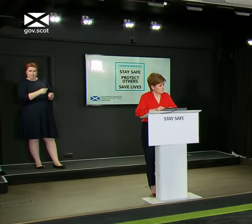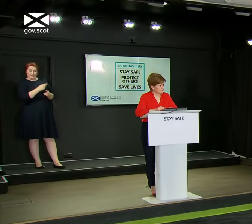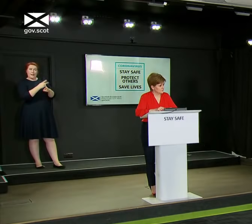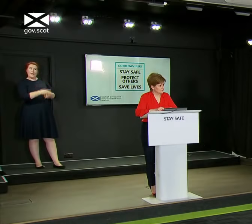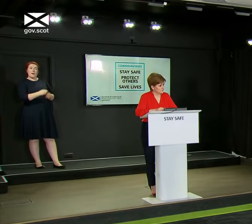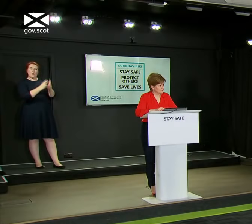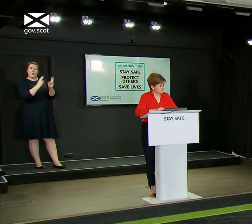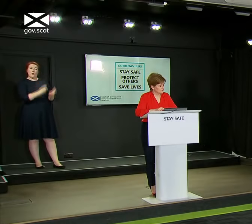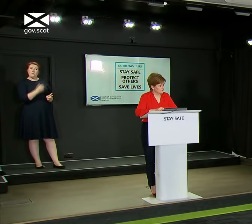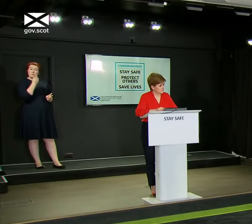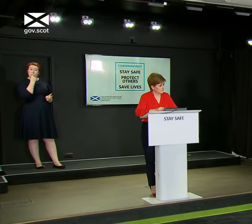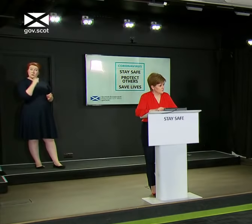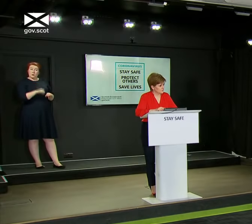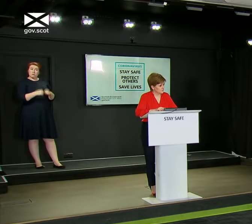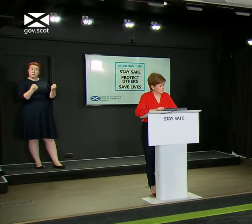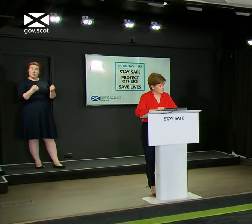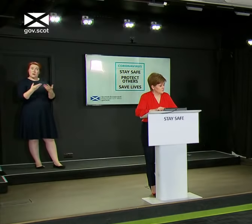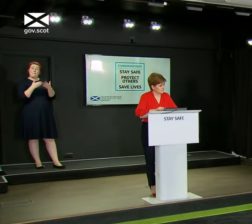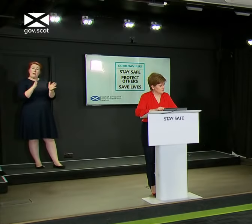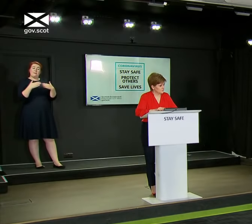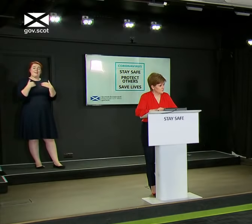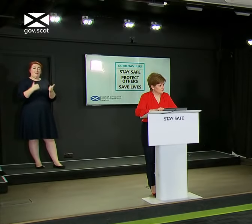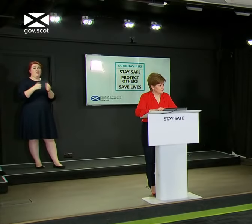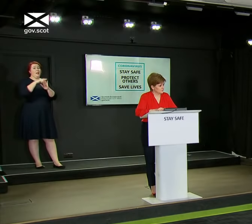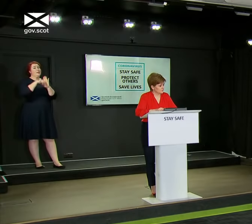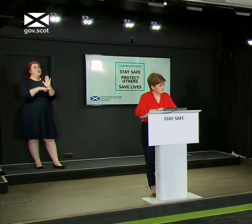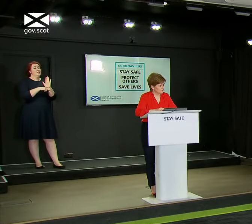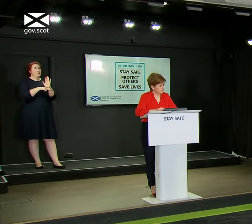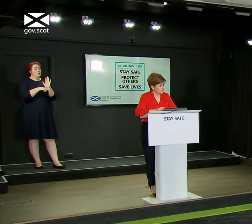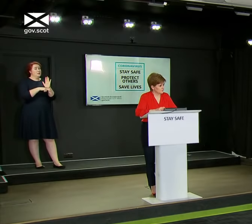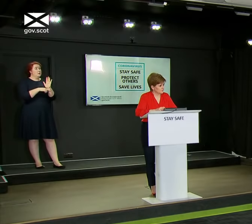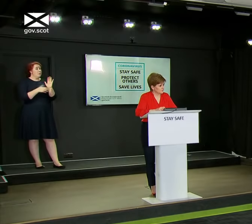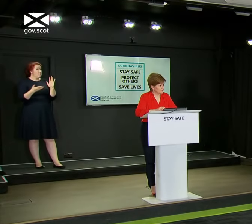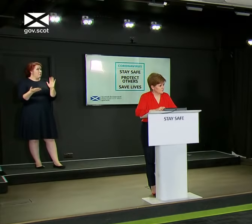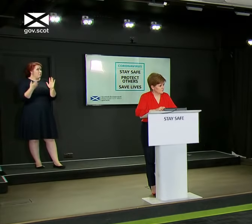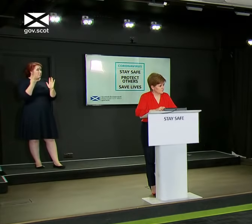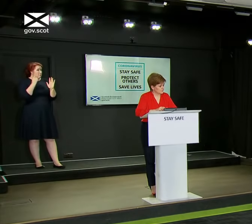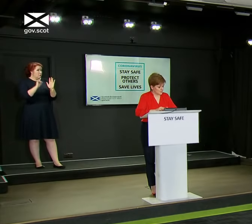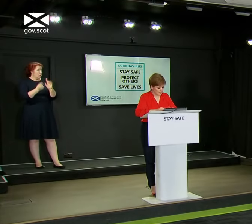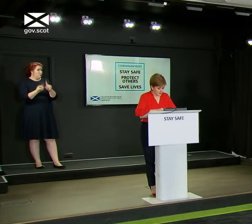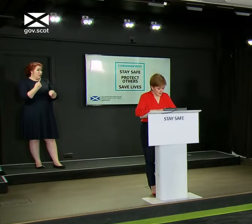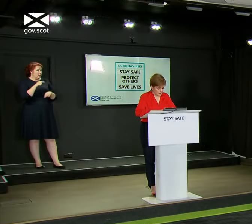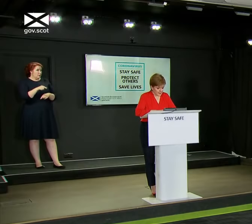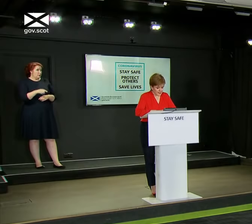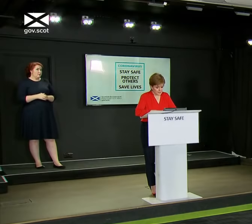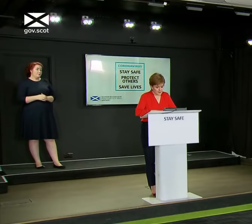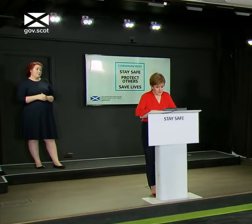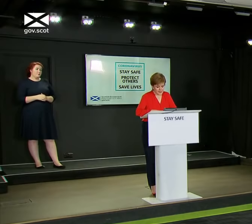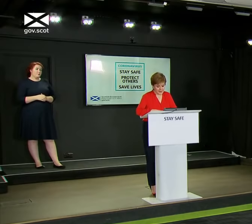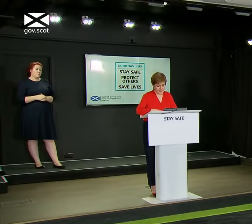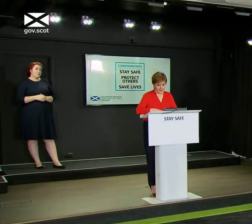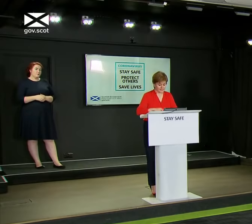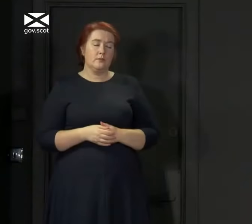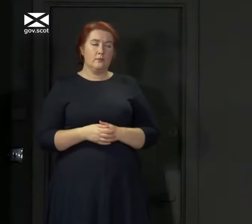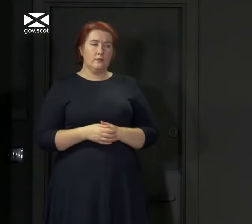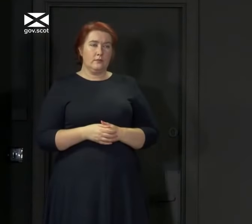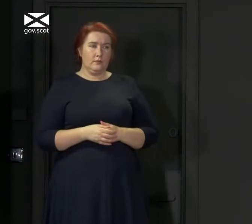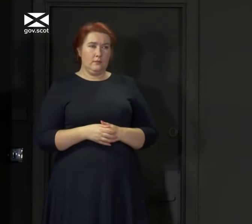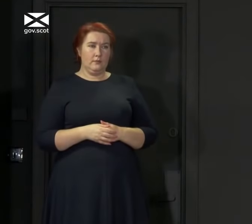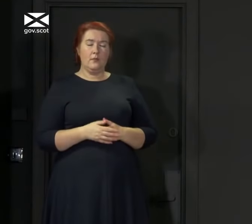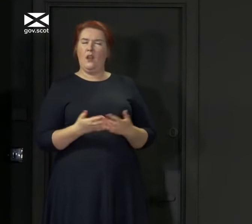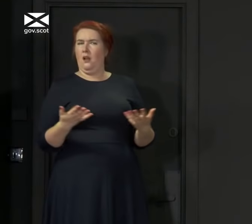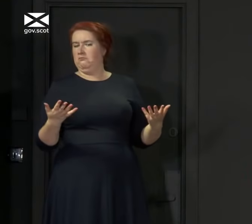possibly breach public health legislation. And I just wanted your reaction to this, please. I